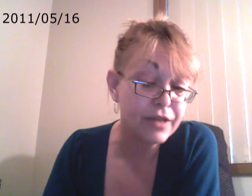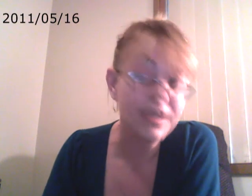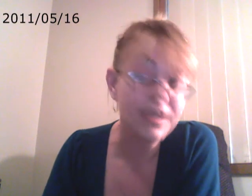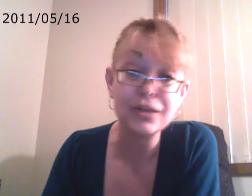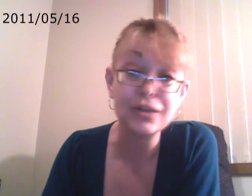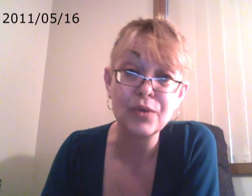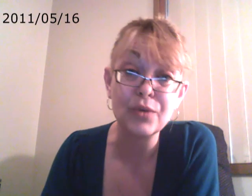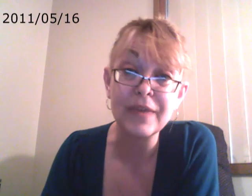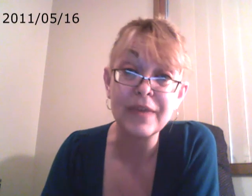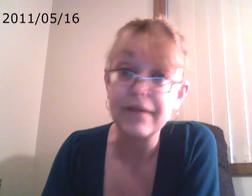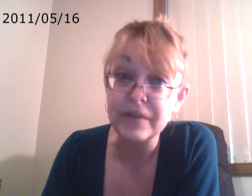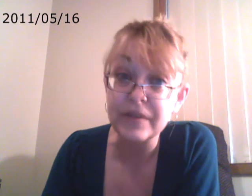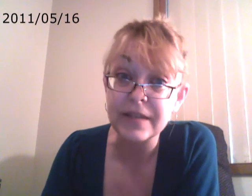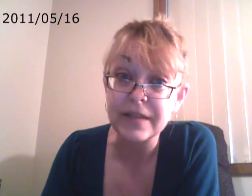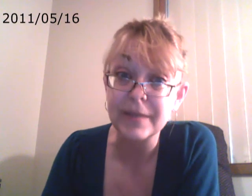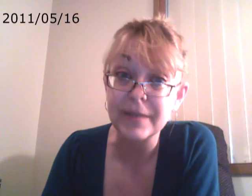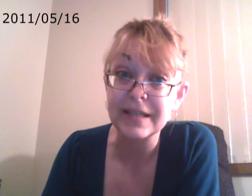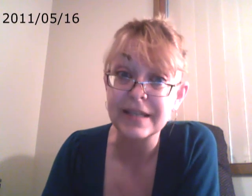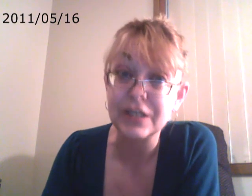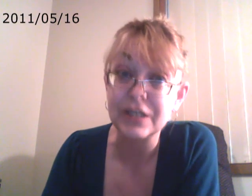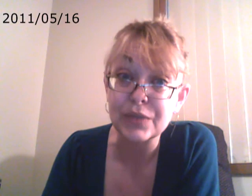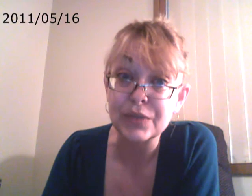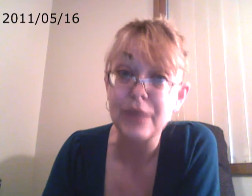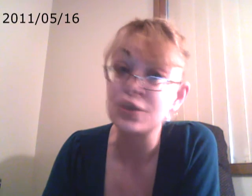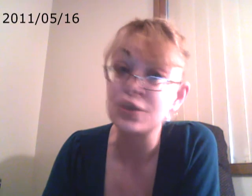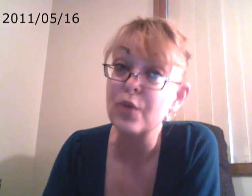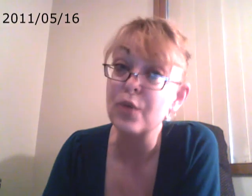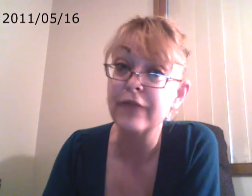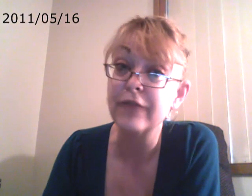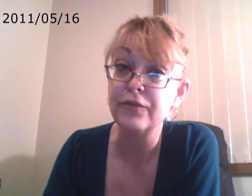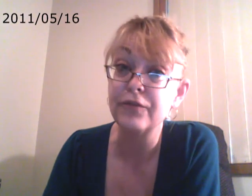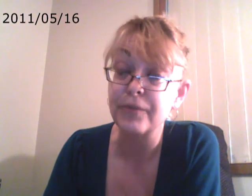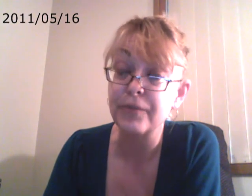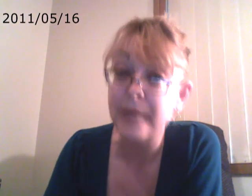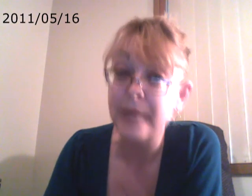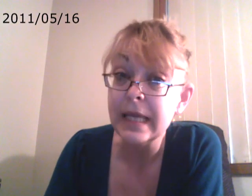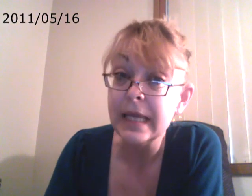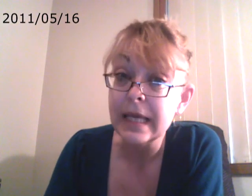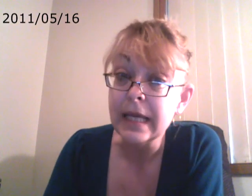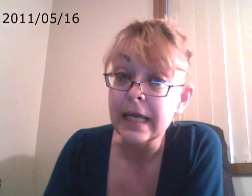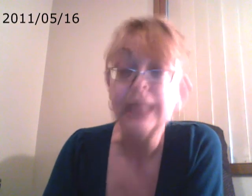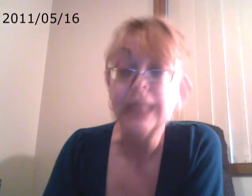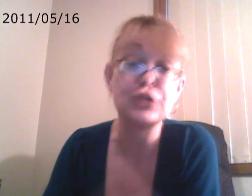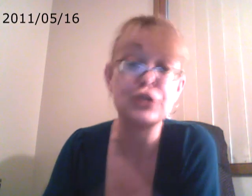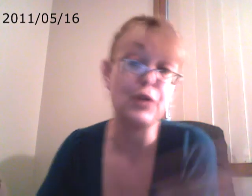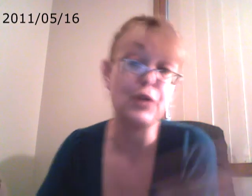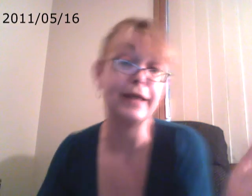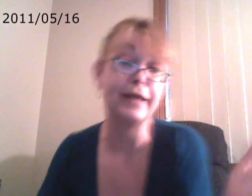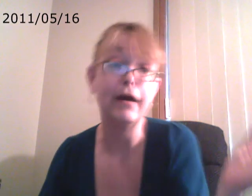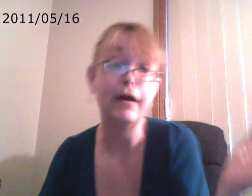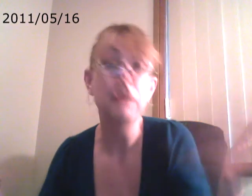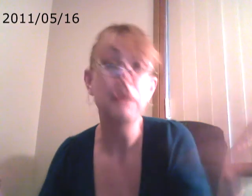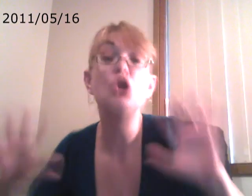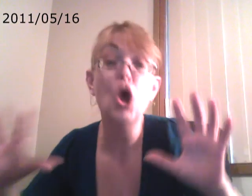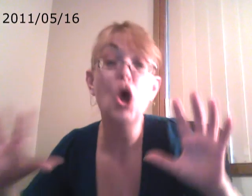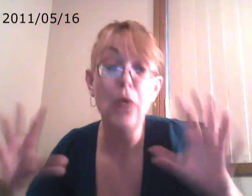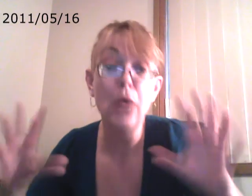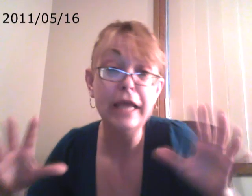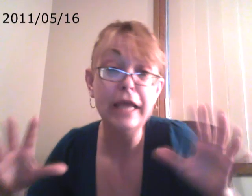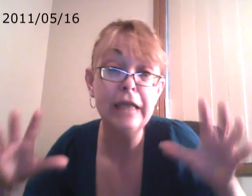me I don't know what that feels like because I do. It was so painful for me that there's no way in hell, no way in